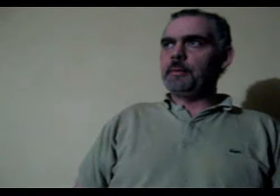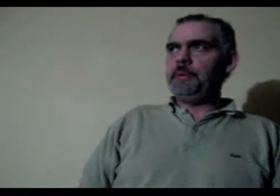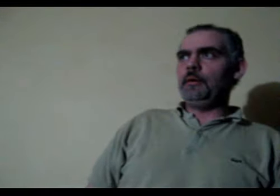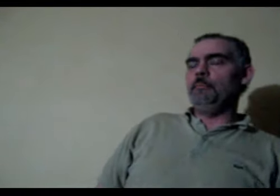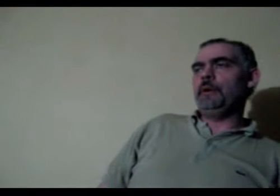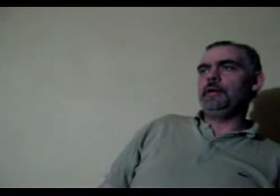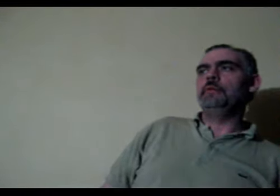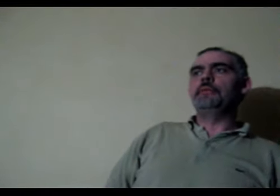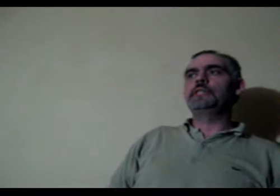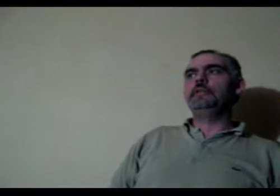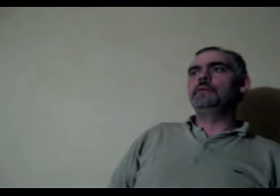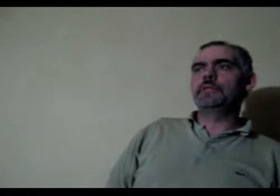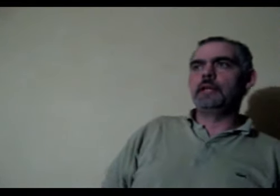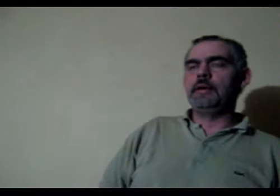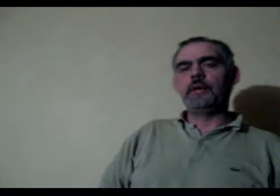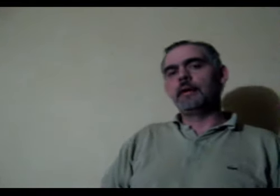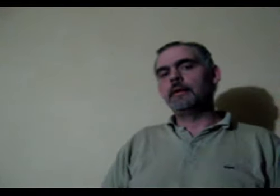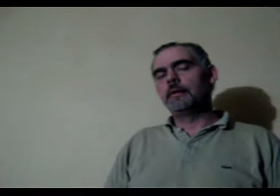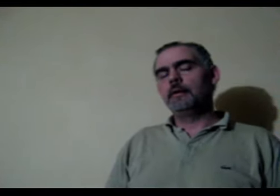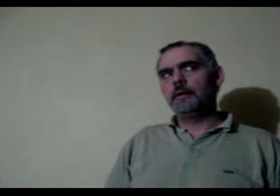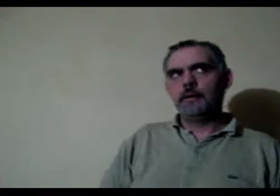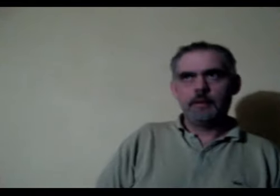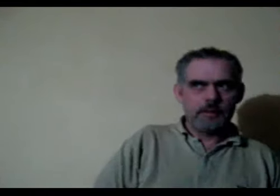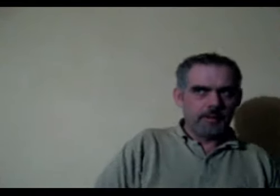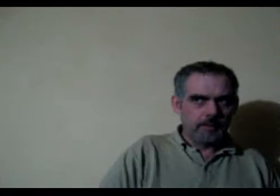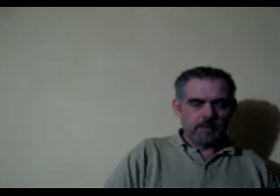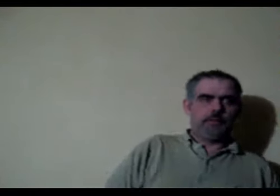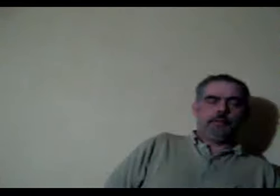back but I'm going to beat you and burn you if I see you using your left hand it let's die Thank